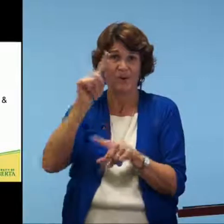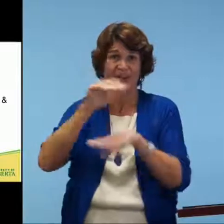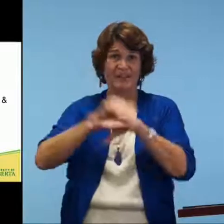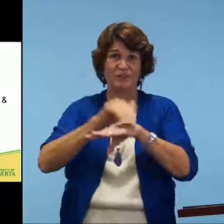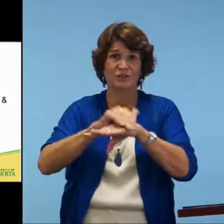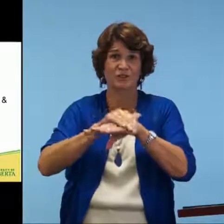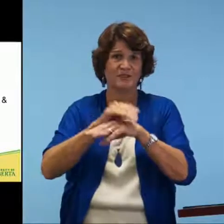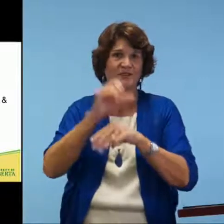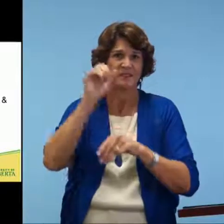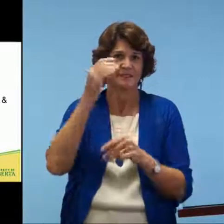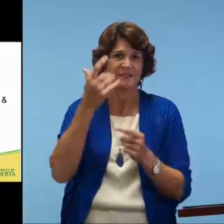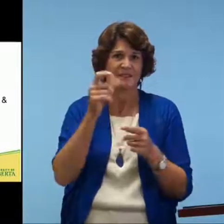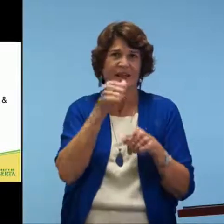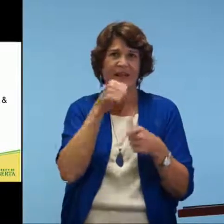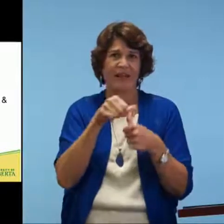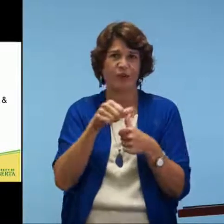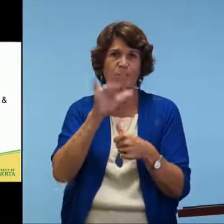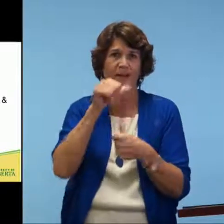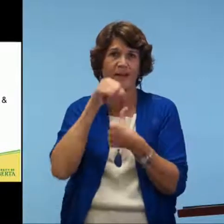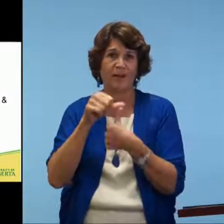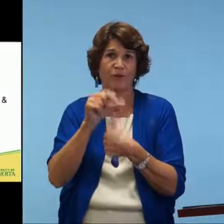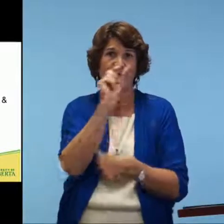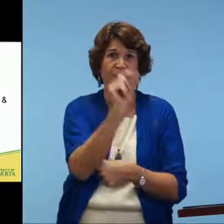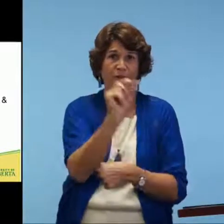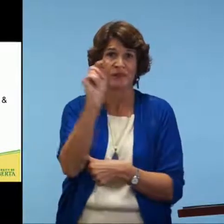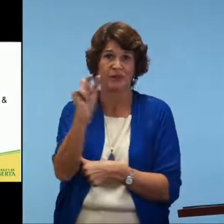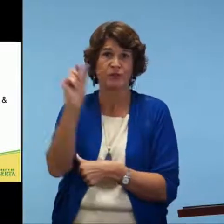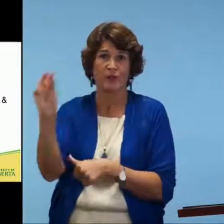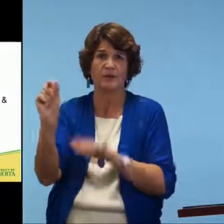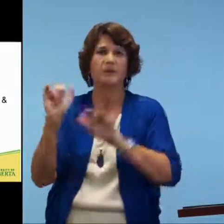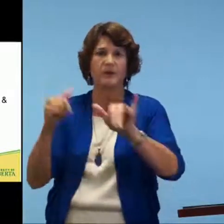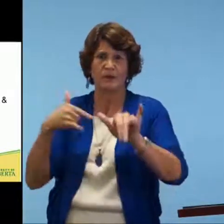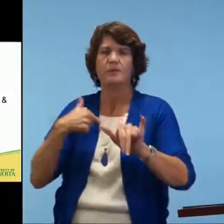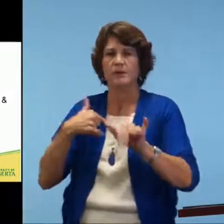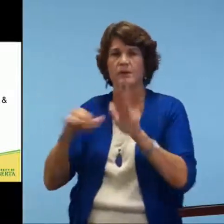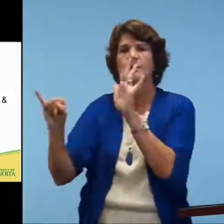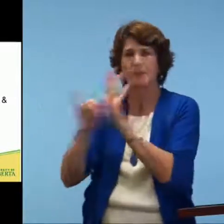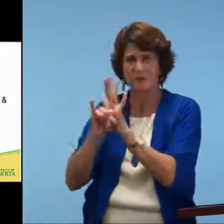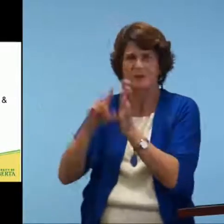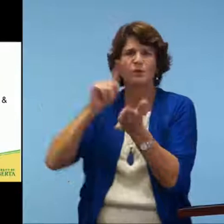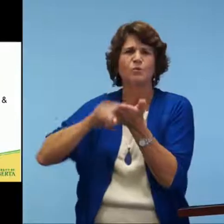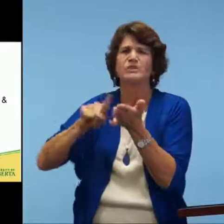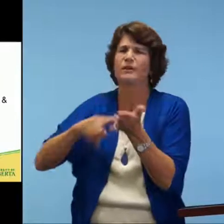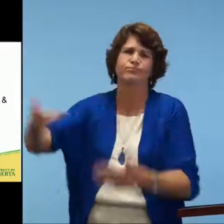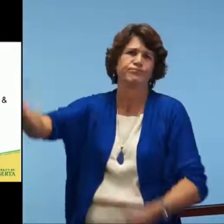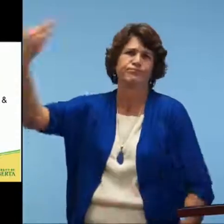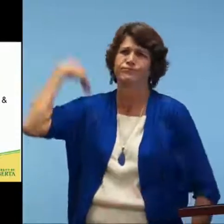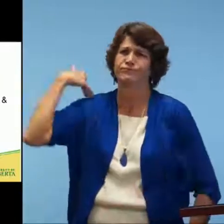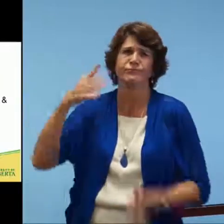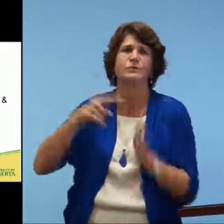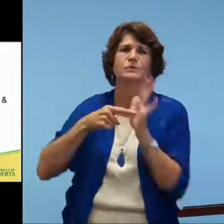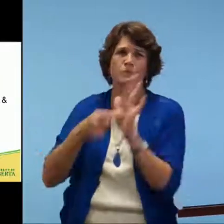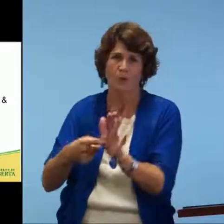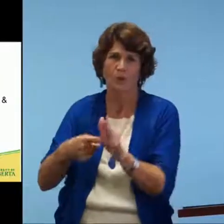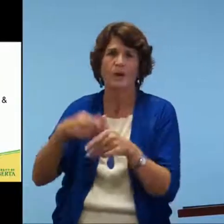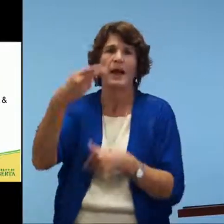phonological awareness for English is letter by letter, right? So when we look at ASL, we've researched this as being,